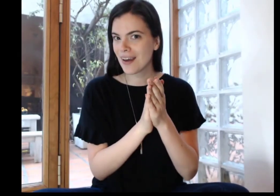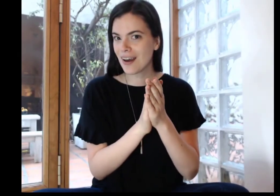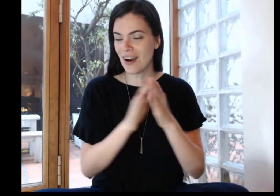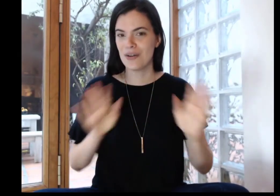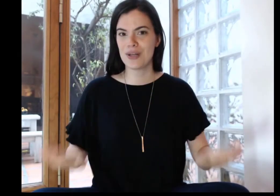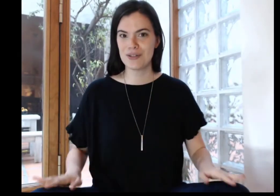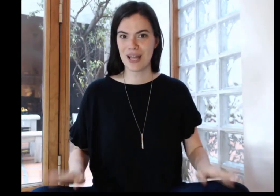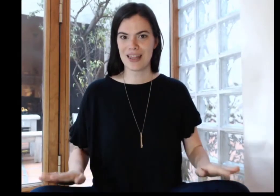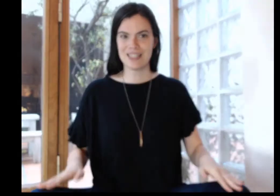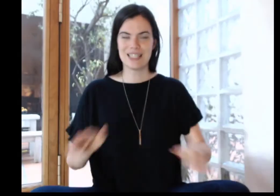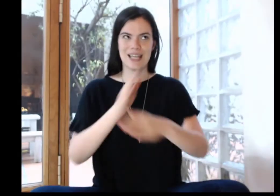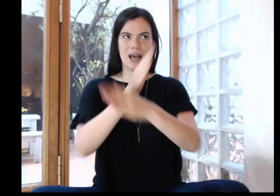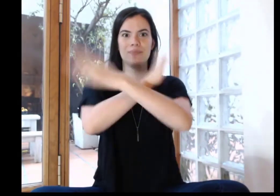or we can do like this a slap